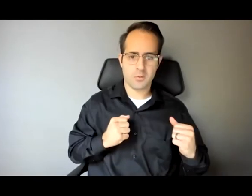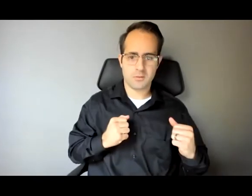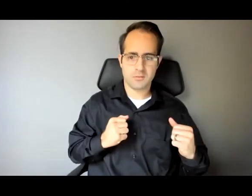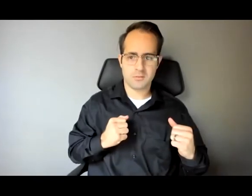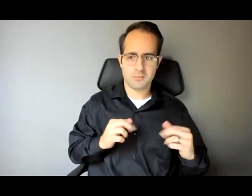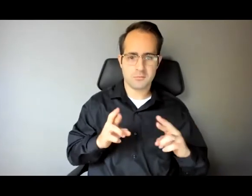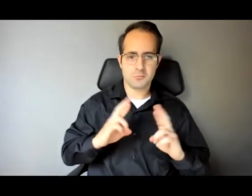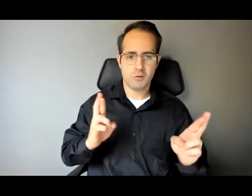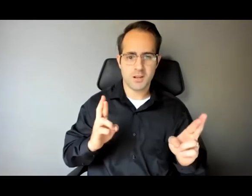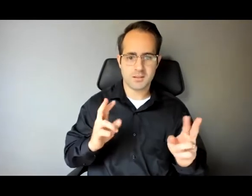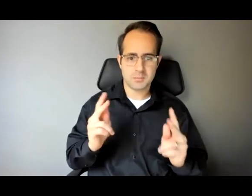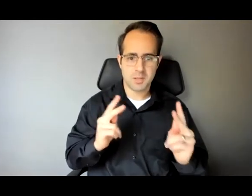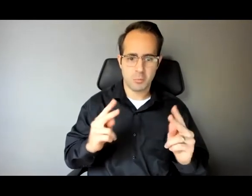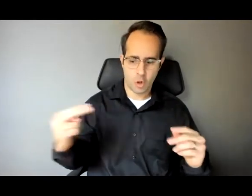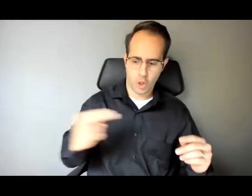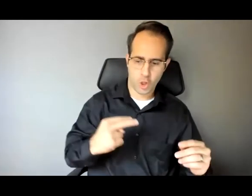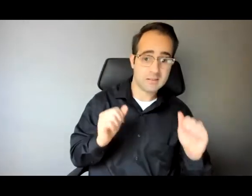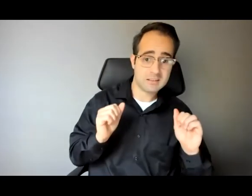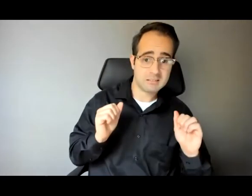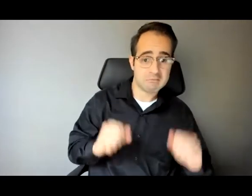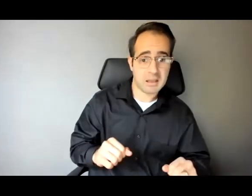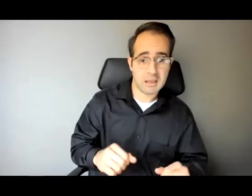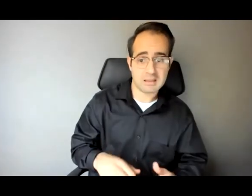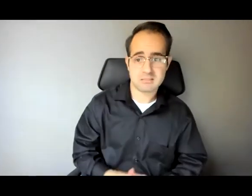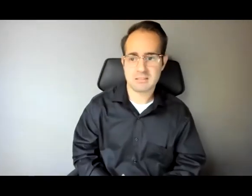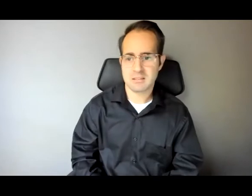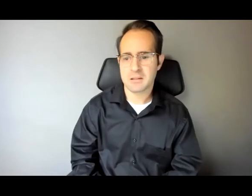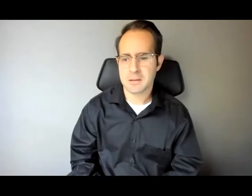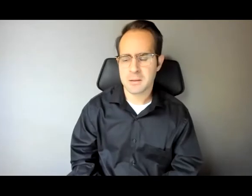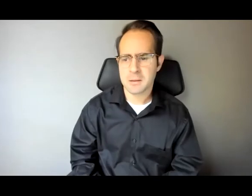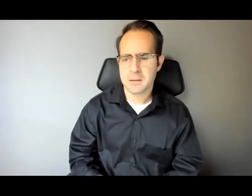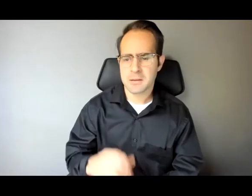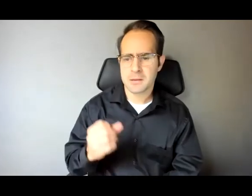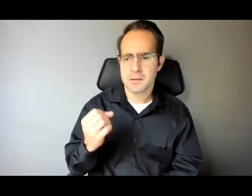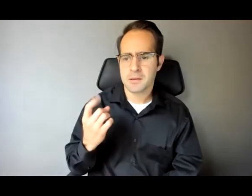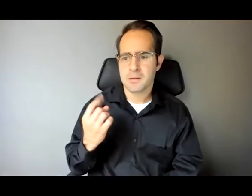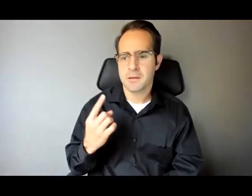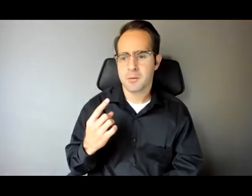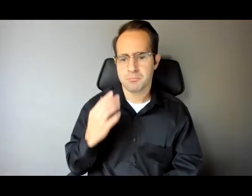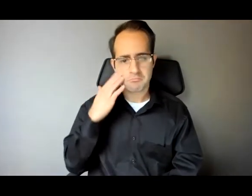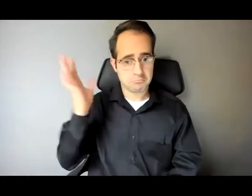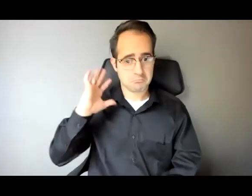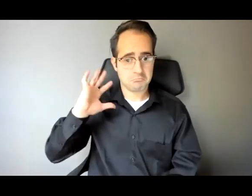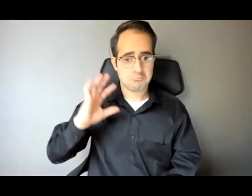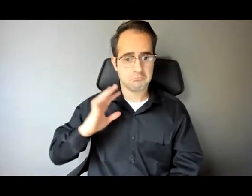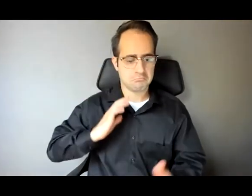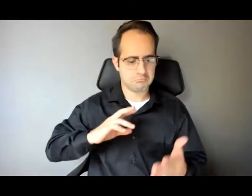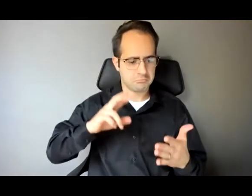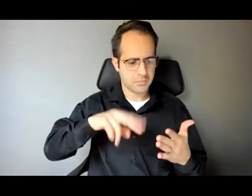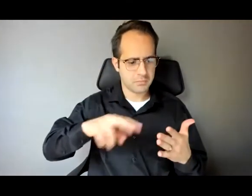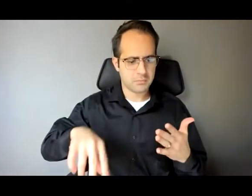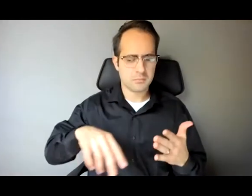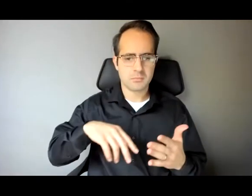I have the privilege of facilitating as I call it right in leading institution-wide racial equity